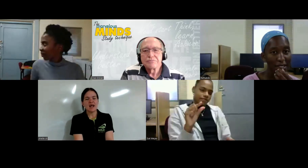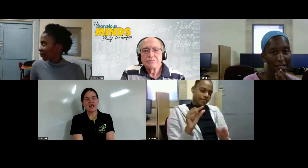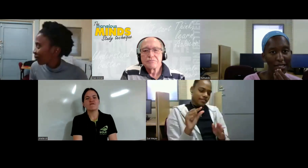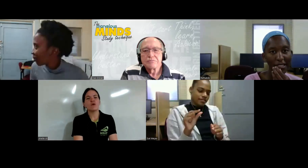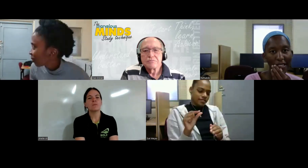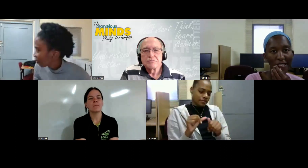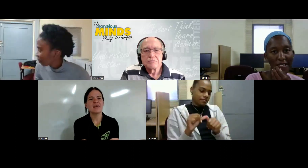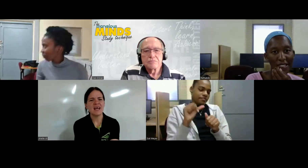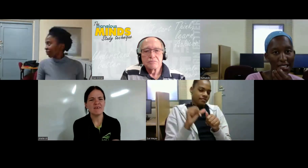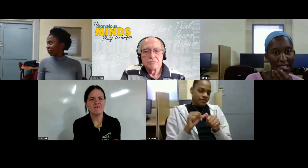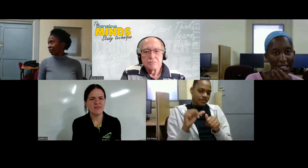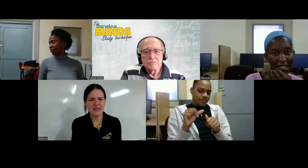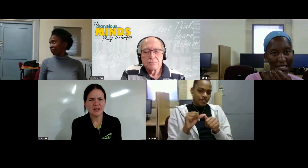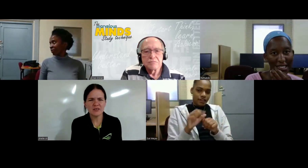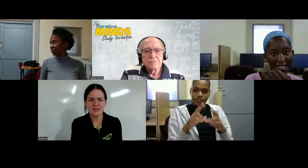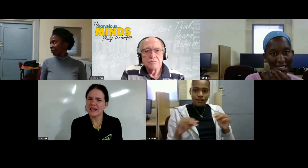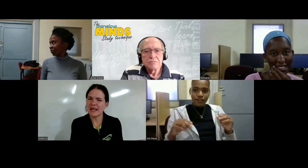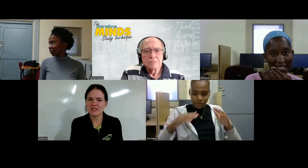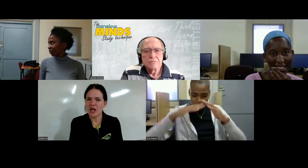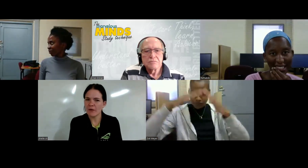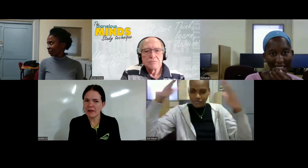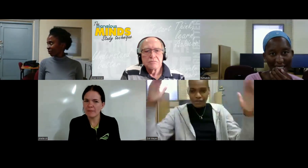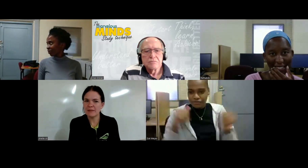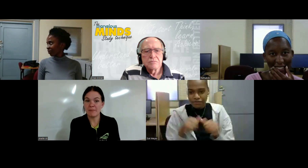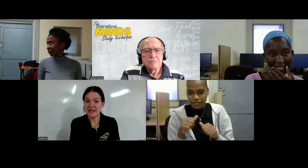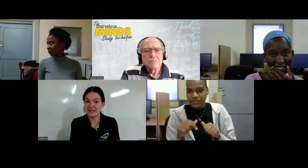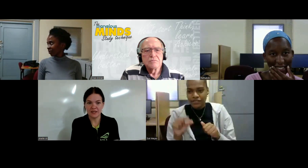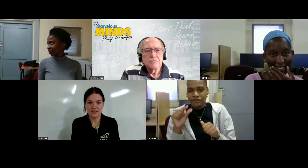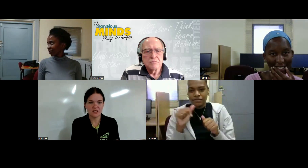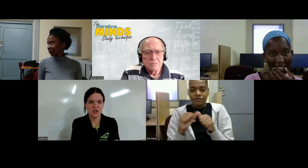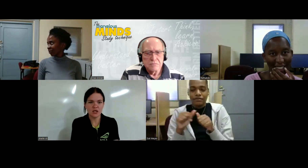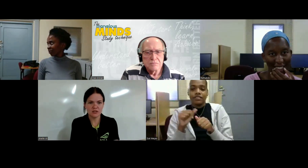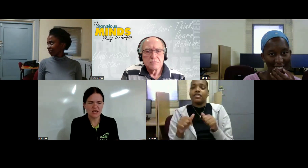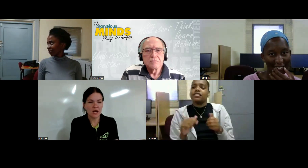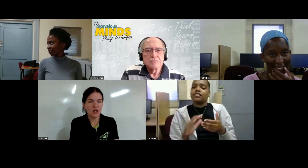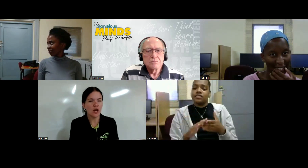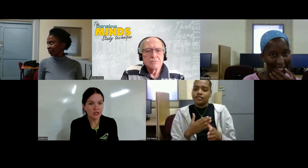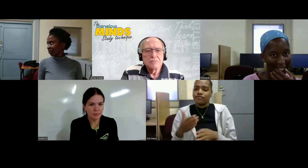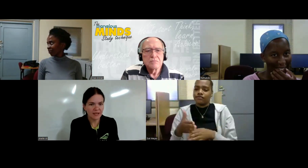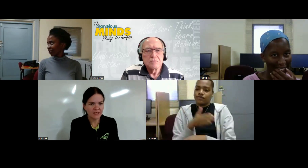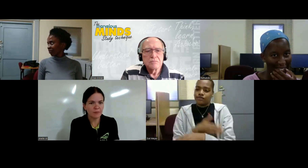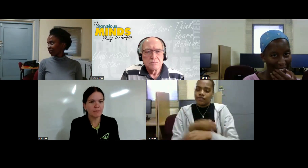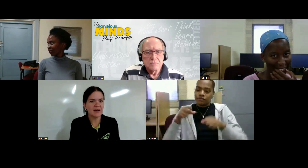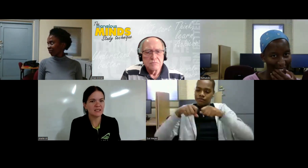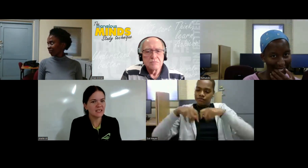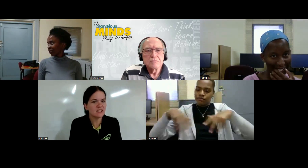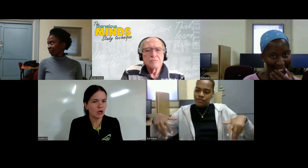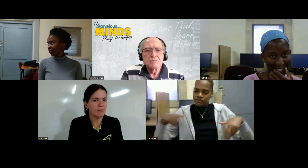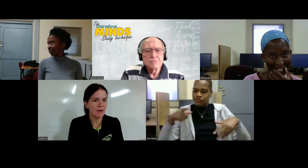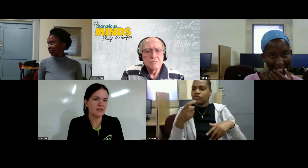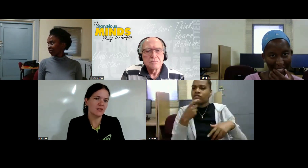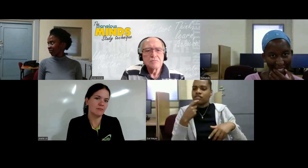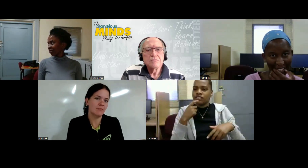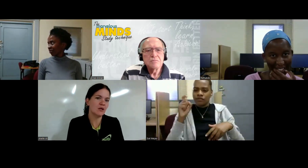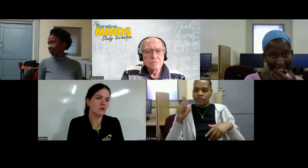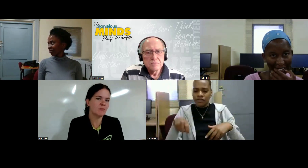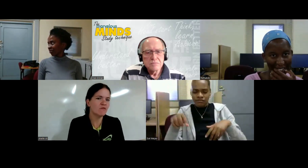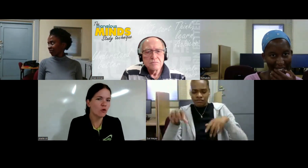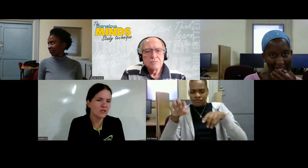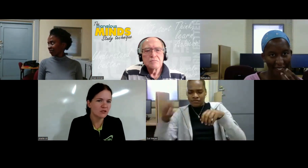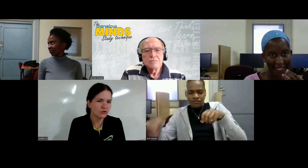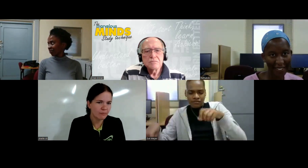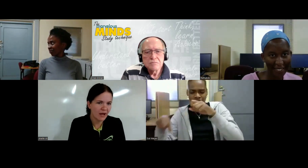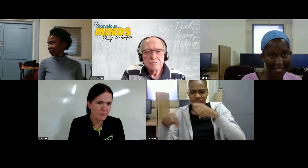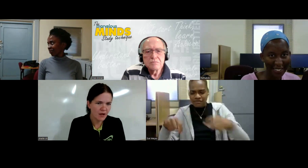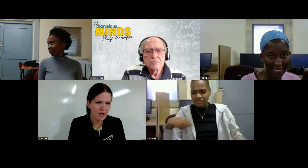okay for me i feel like it's going a bit better it's not a lot better but it is going better because